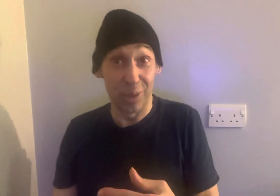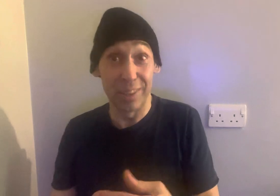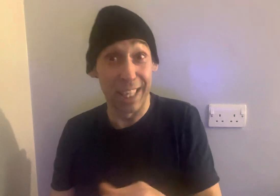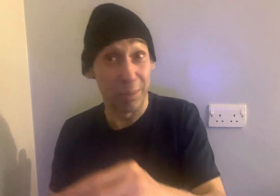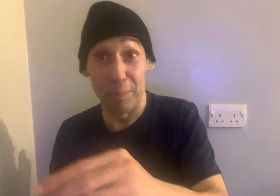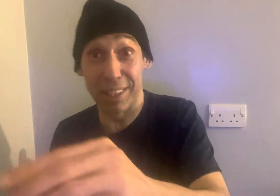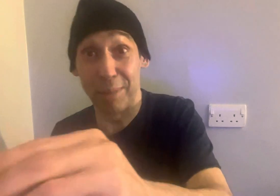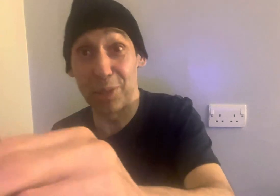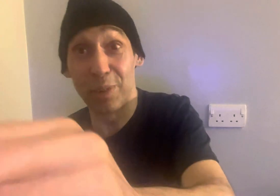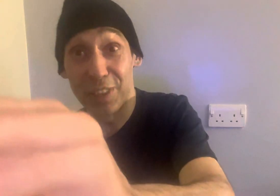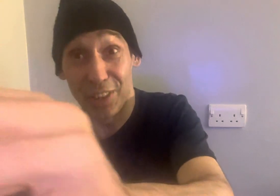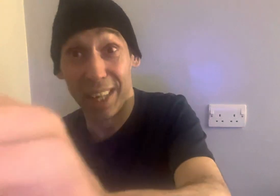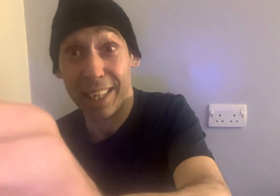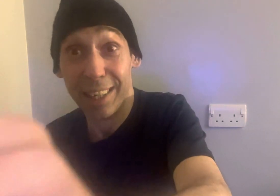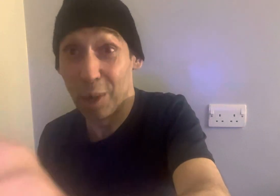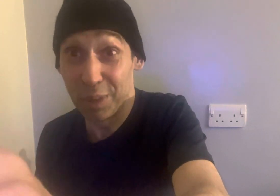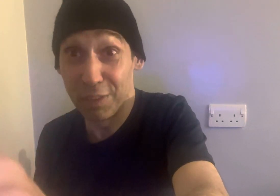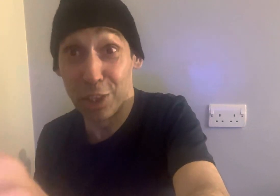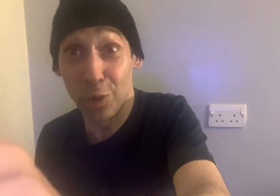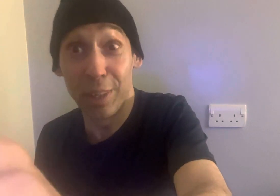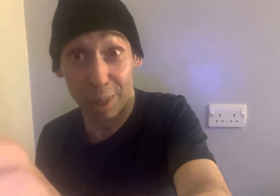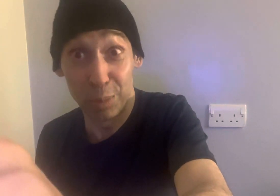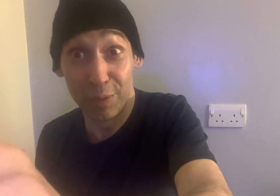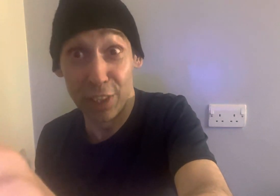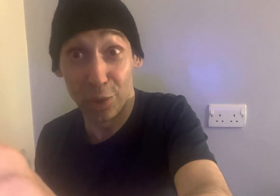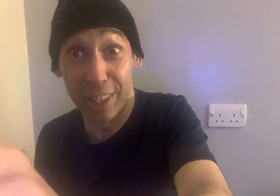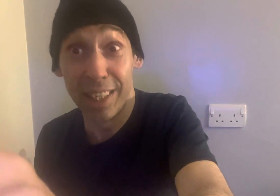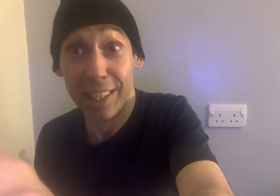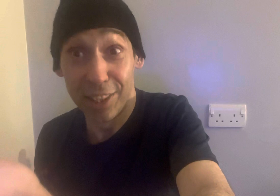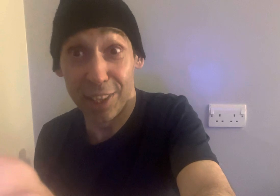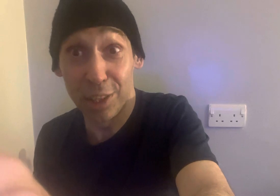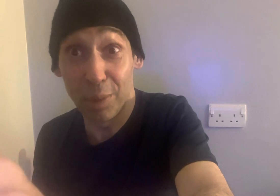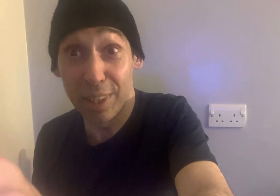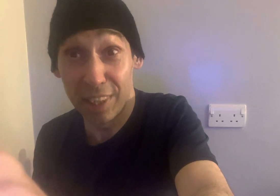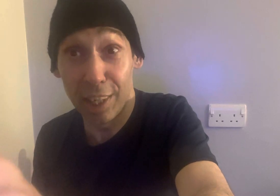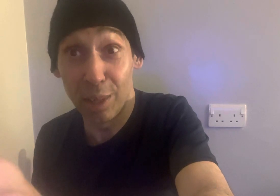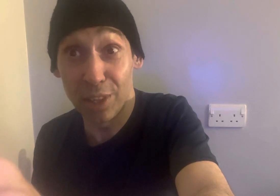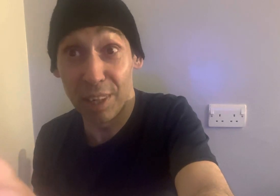that's my bedtime story for tonight. Hope you've enjoyed it. See you tomorrow. Sending loads of love.